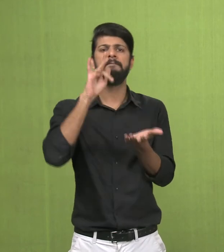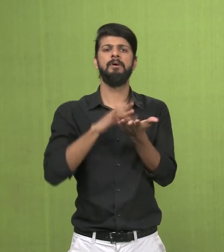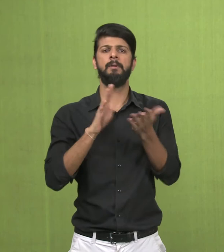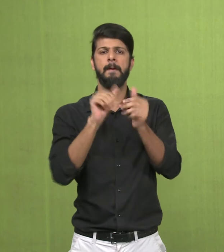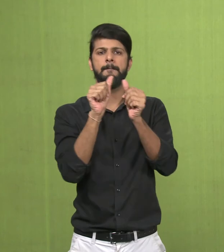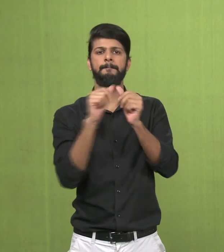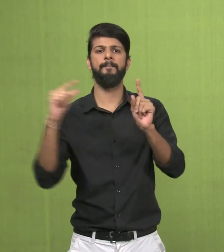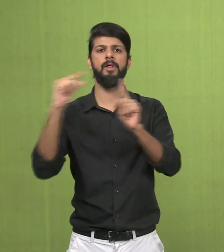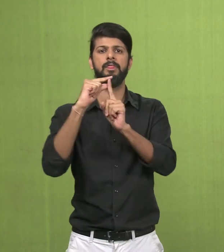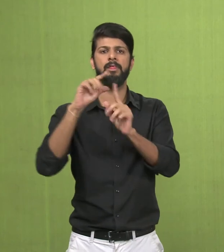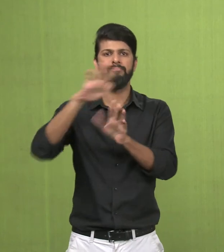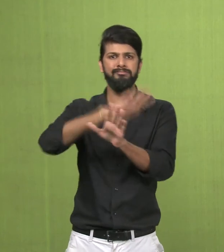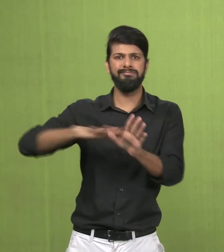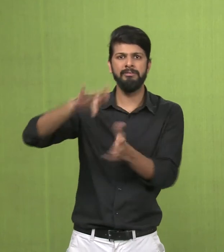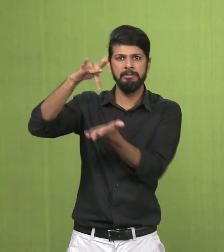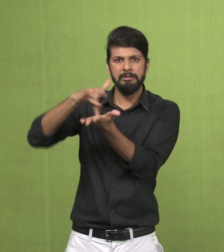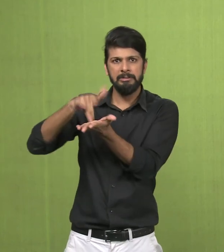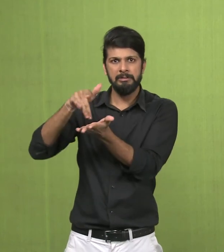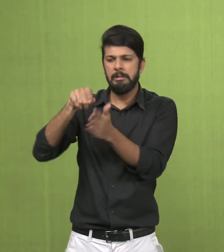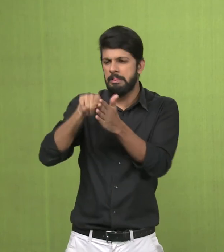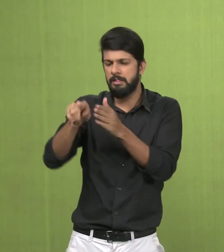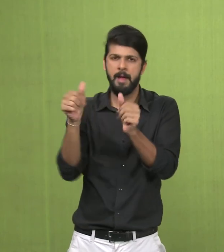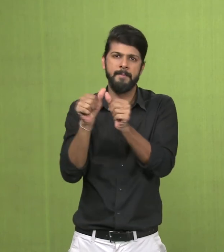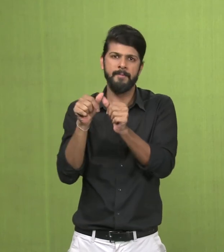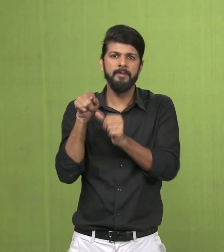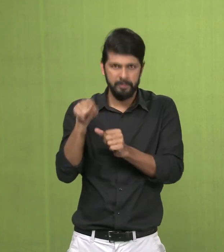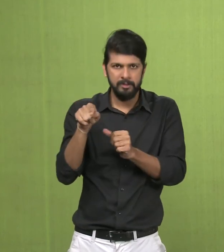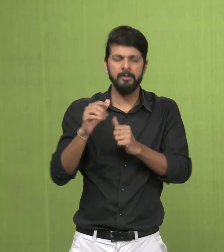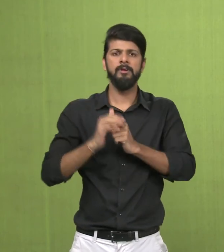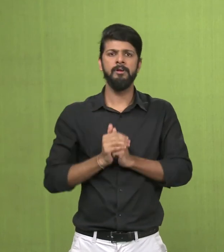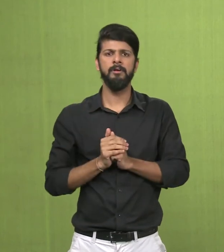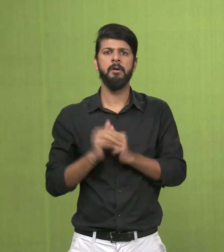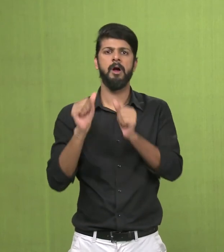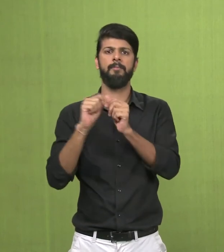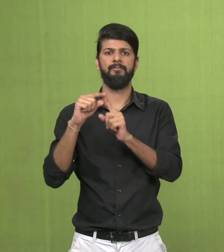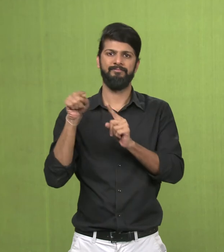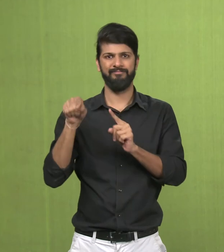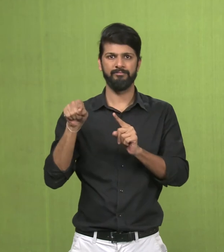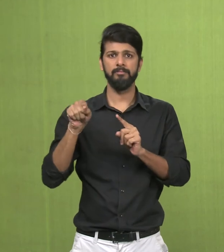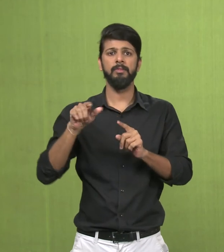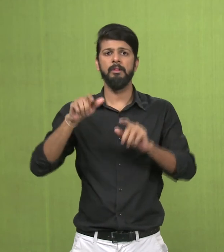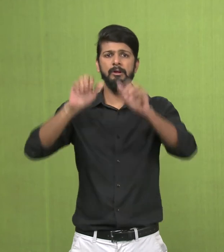Then we have the Amaravati sculptures. This is located near Guntur in Andhra Pradesh.